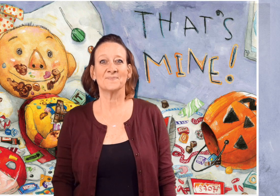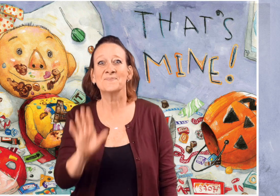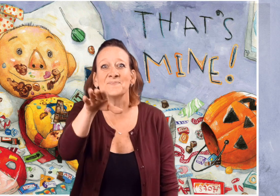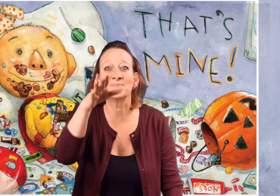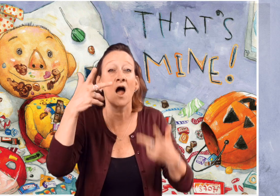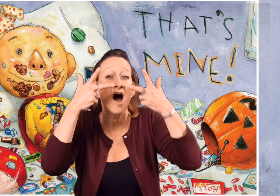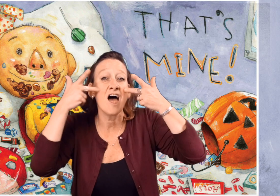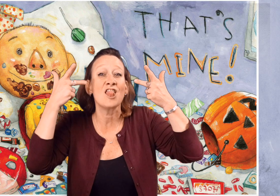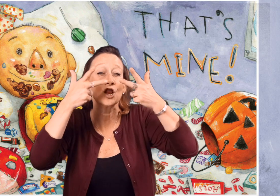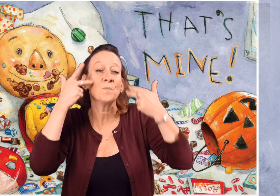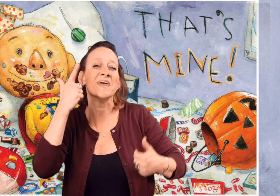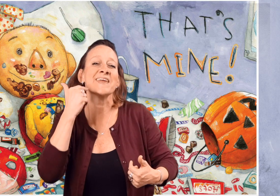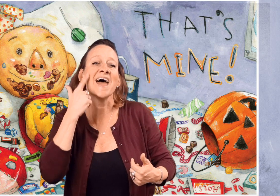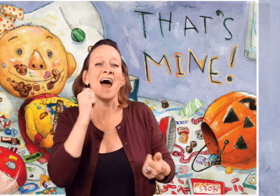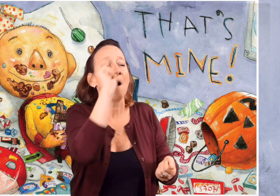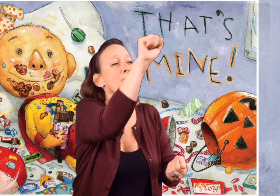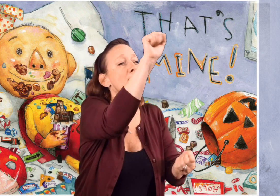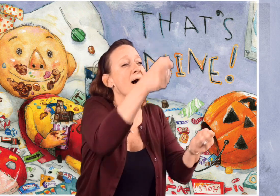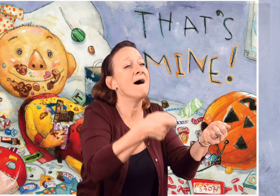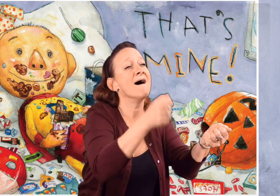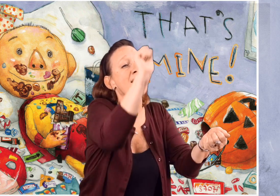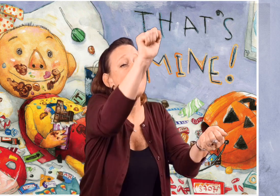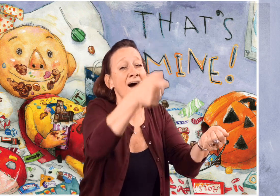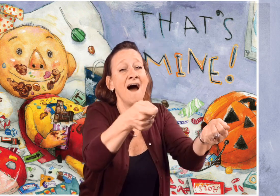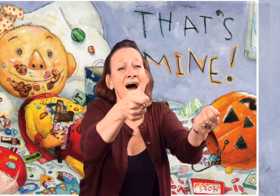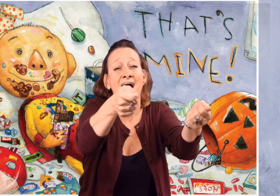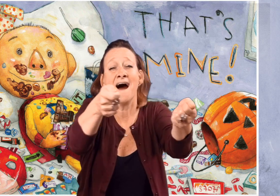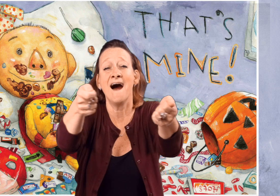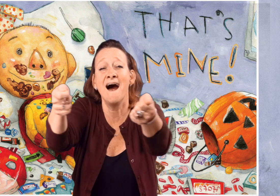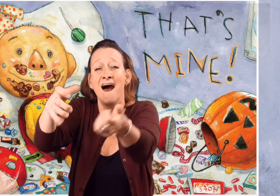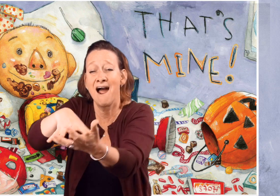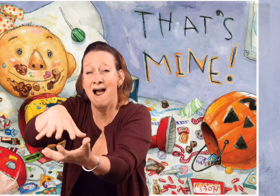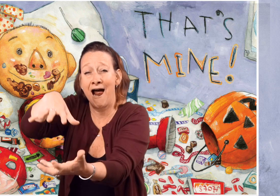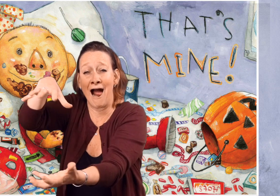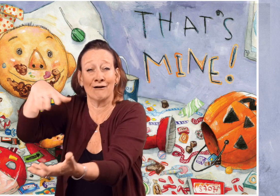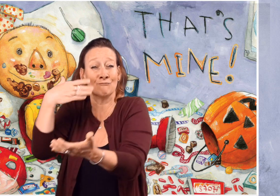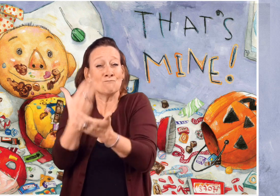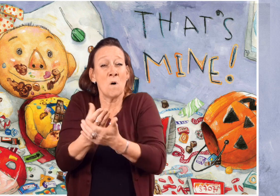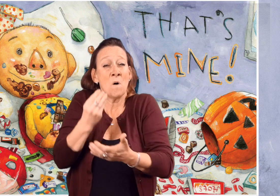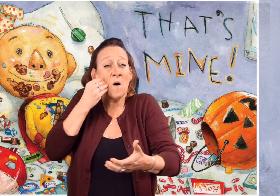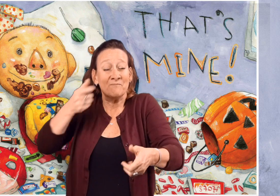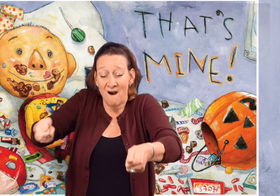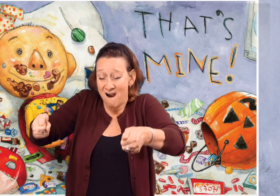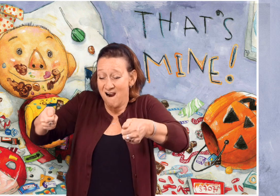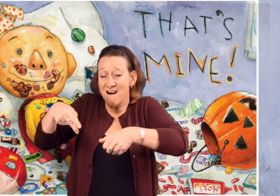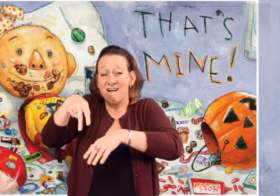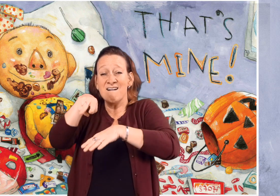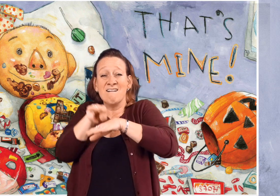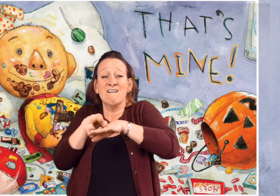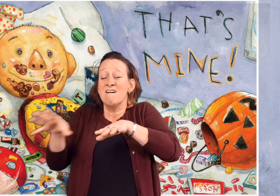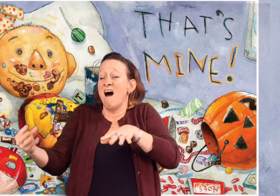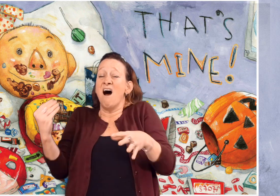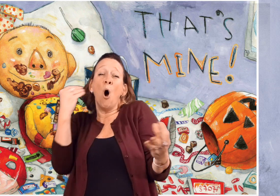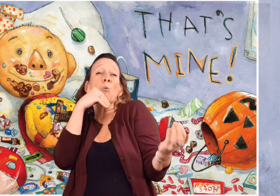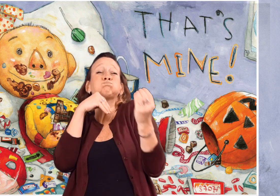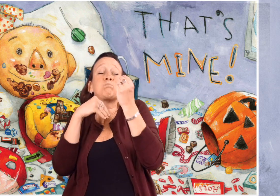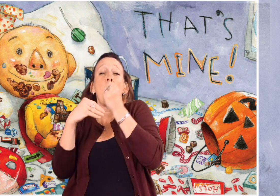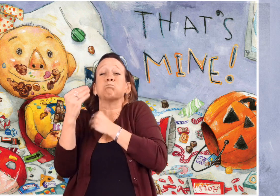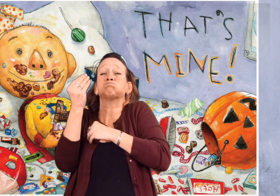All of the Halloween candy David collected trick-or-treating is piled up on his bed and he stuffs